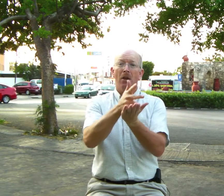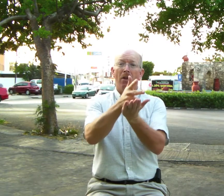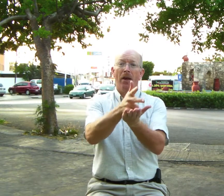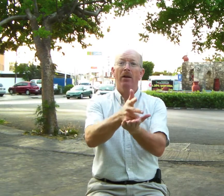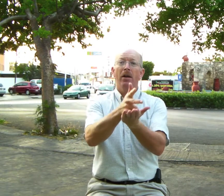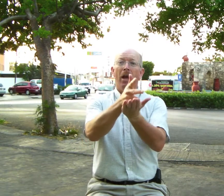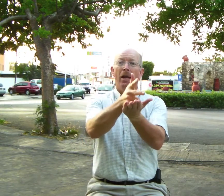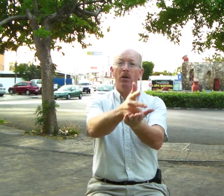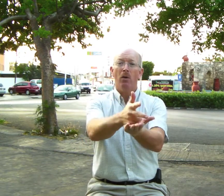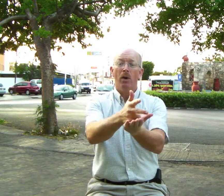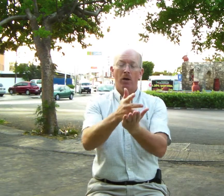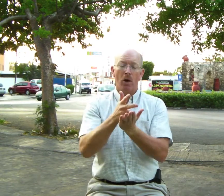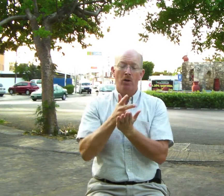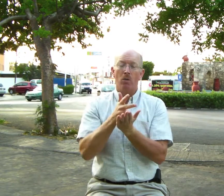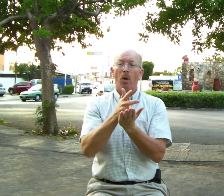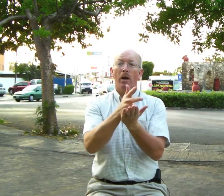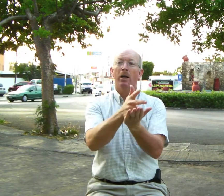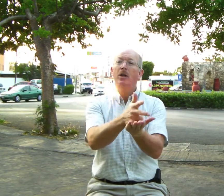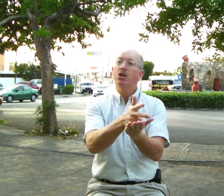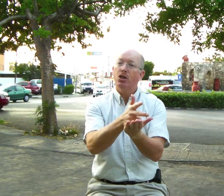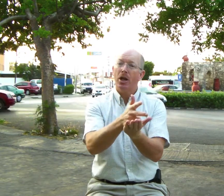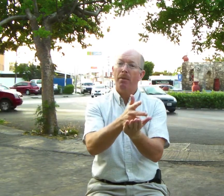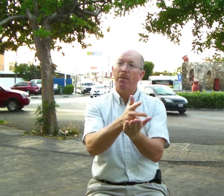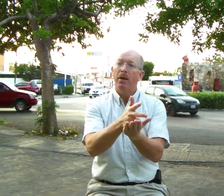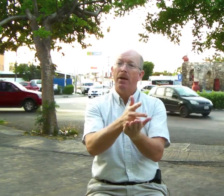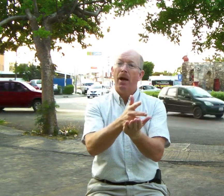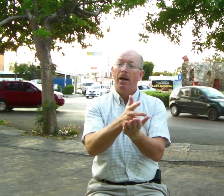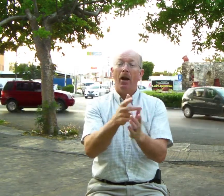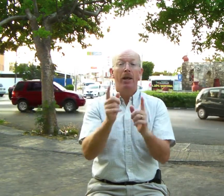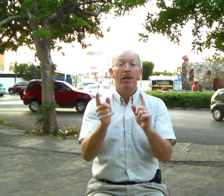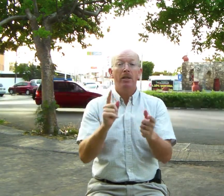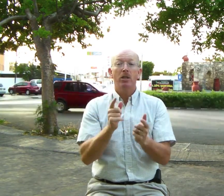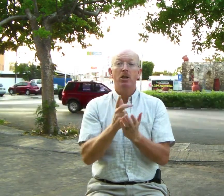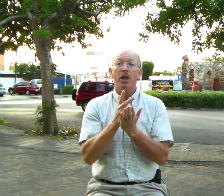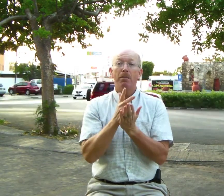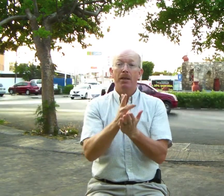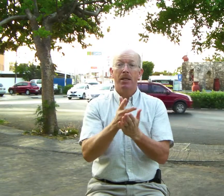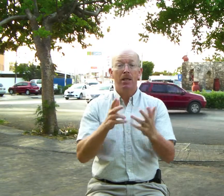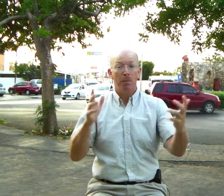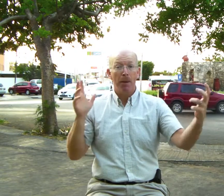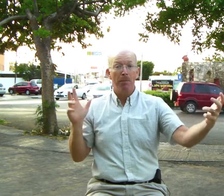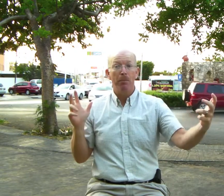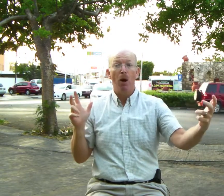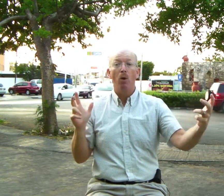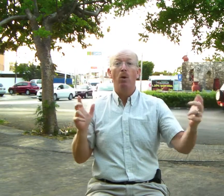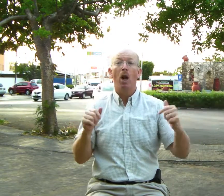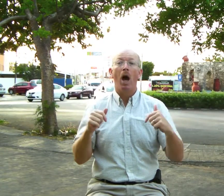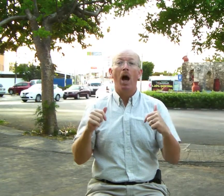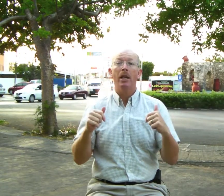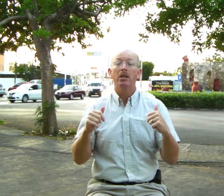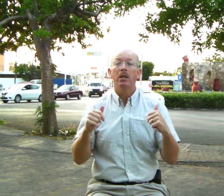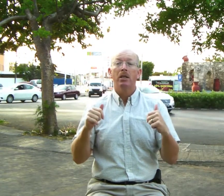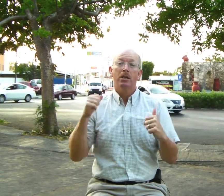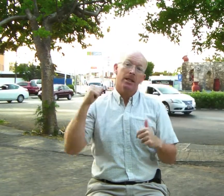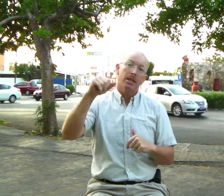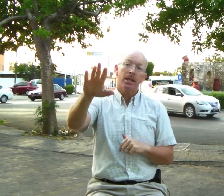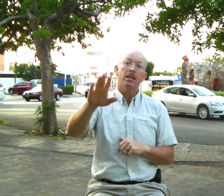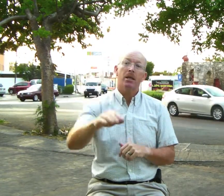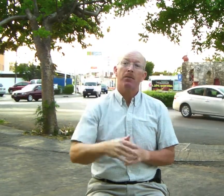there, and you're going across the water. Ship. Now again, this is ship as in the big boat, not to send something